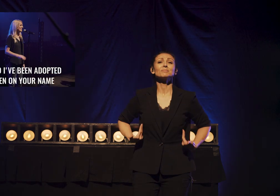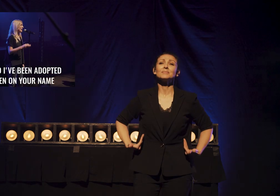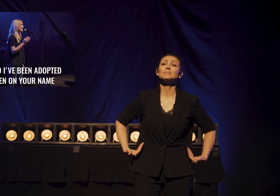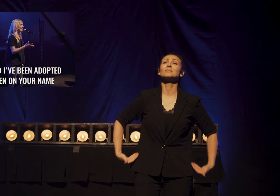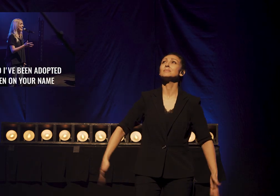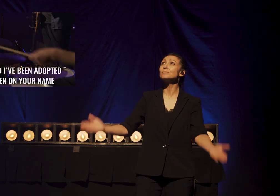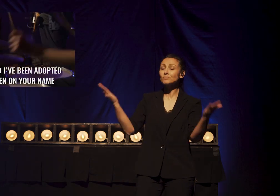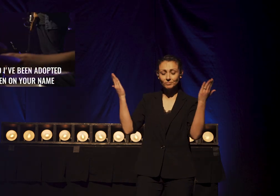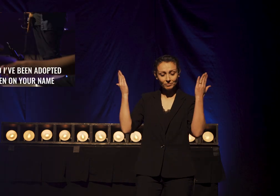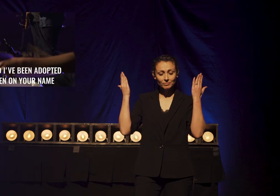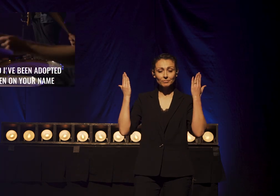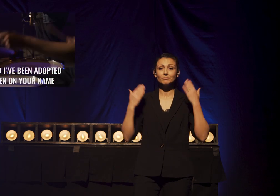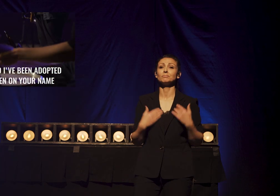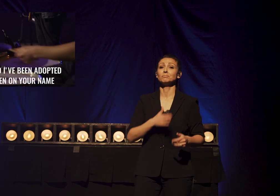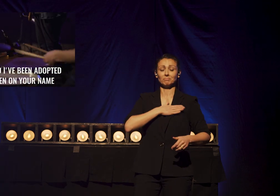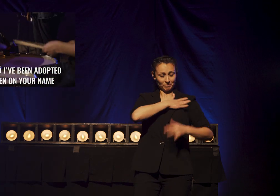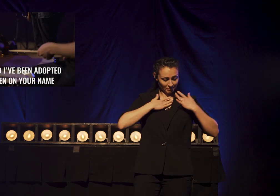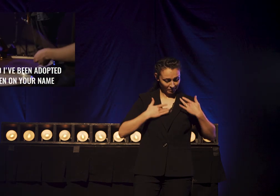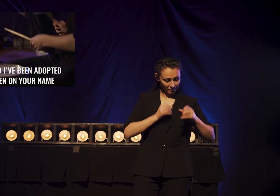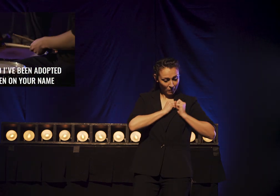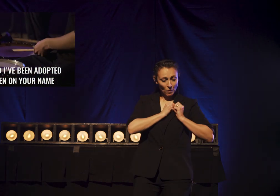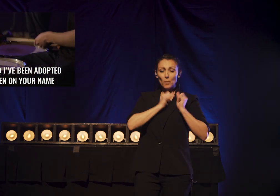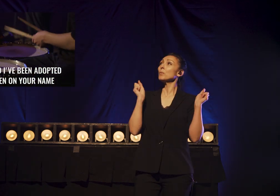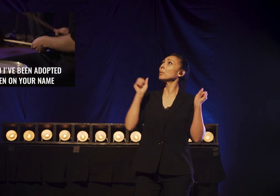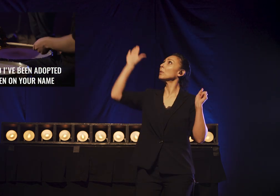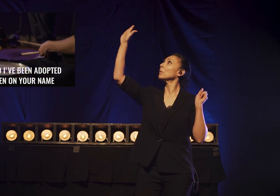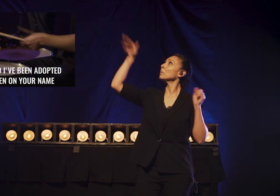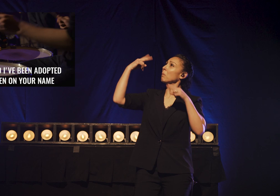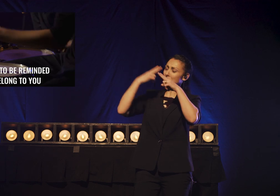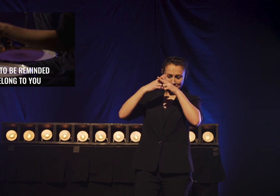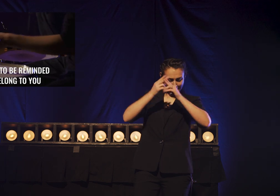I've taken on your name, the God of heaven.